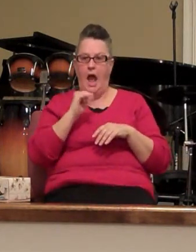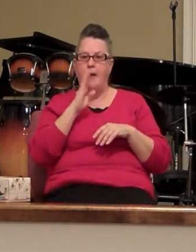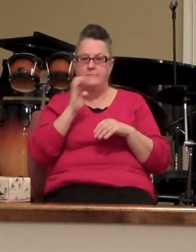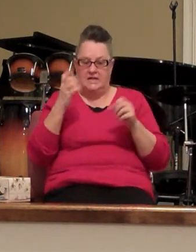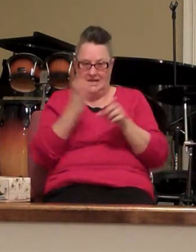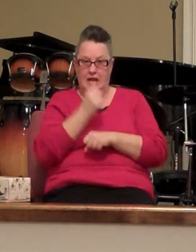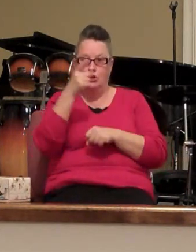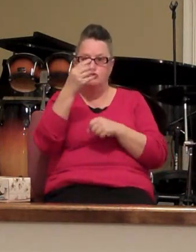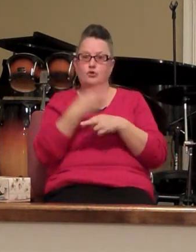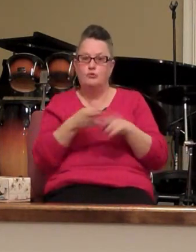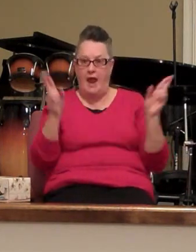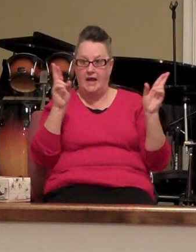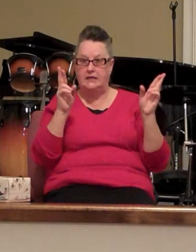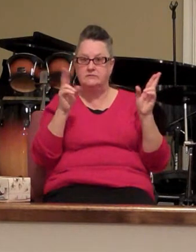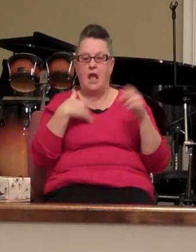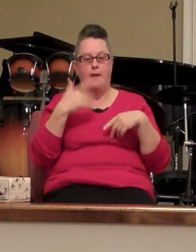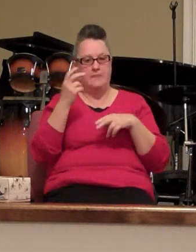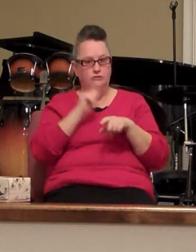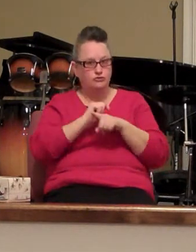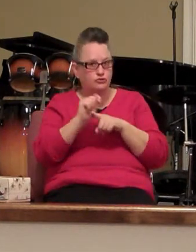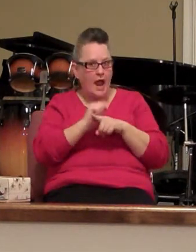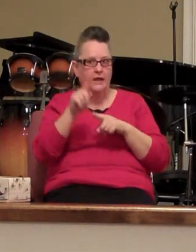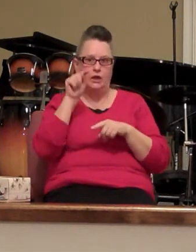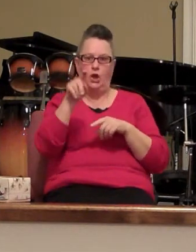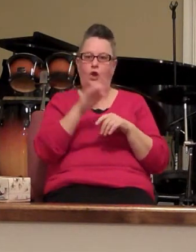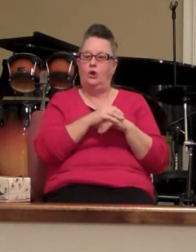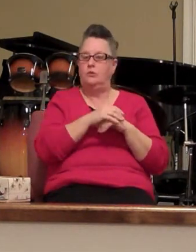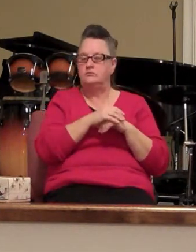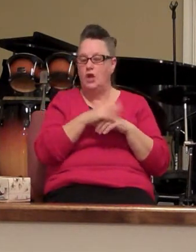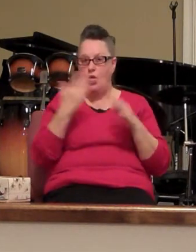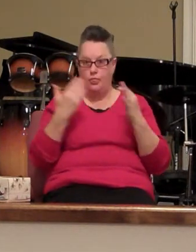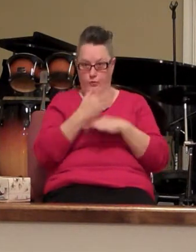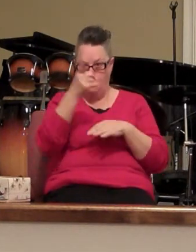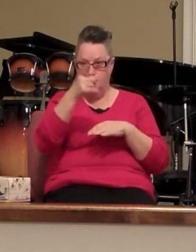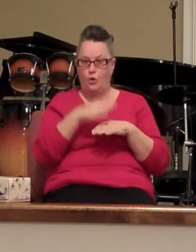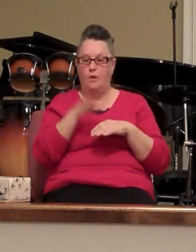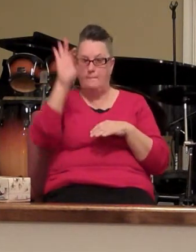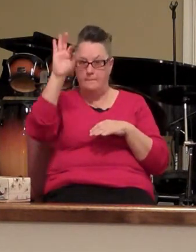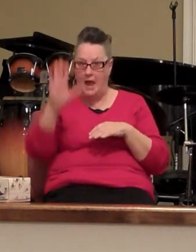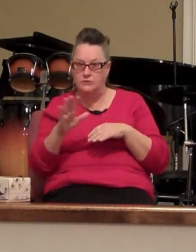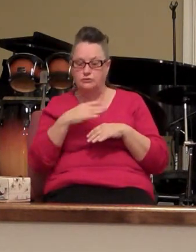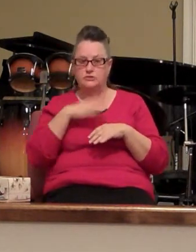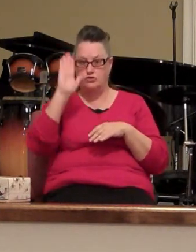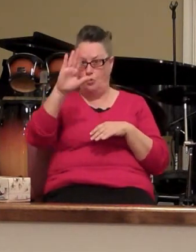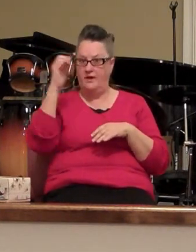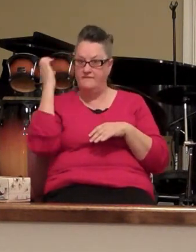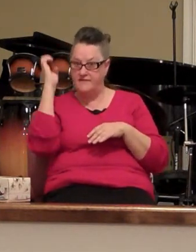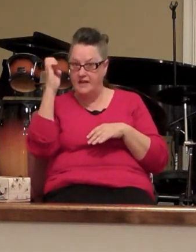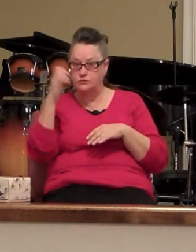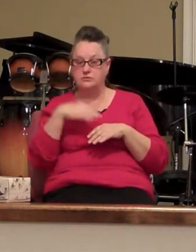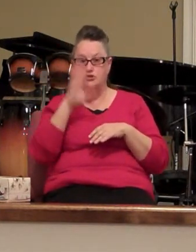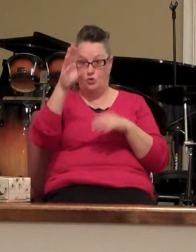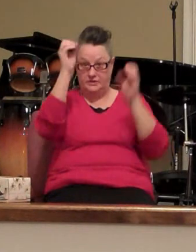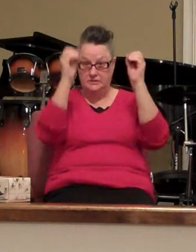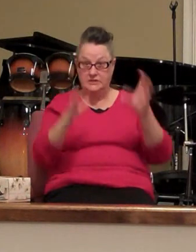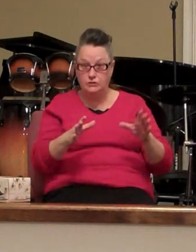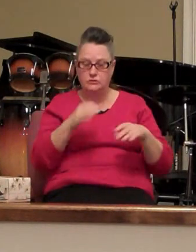I've been training you through your pastors and your evangelists and your teachers I've been